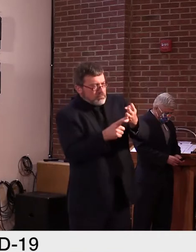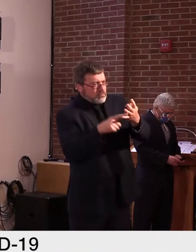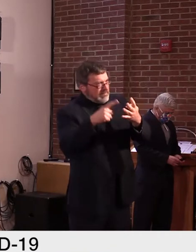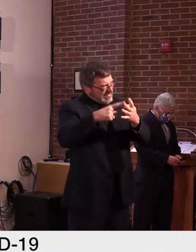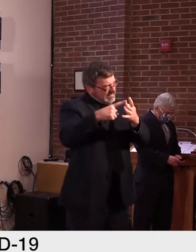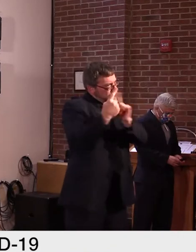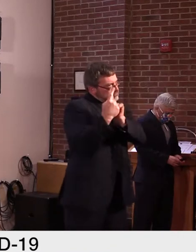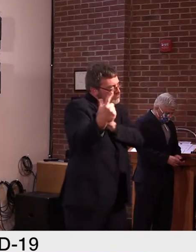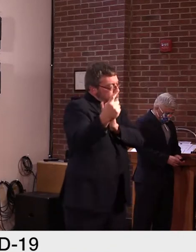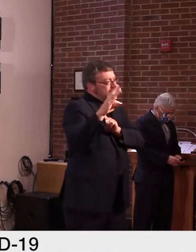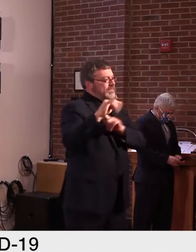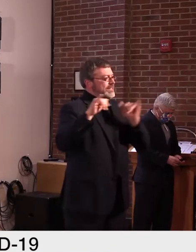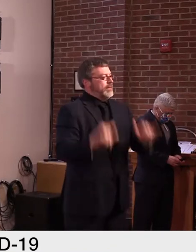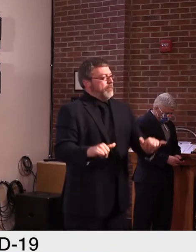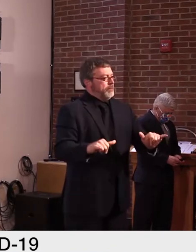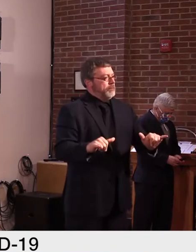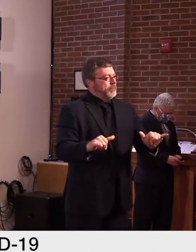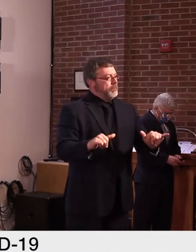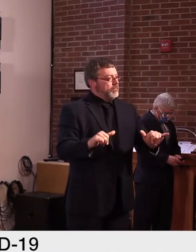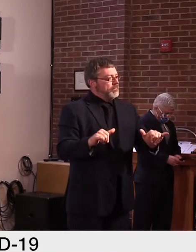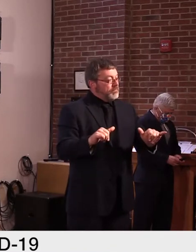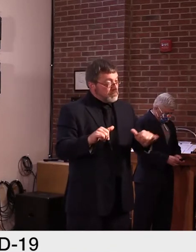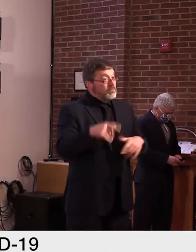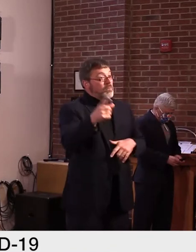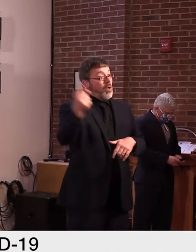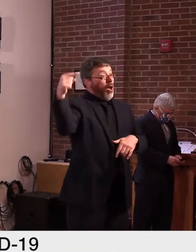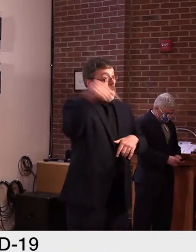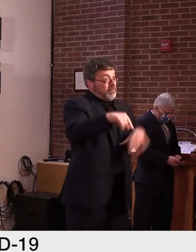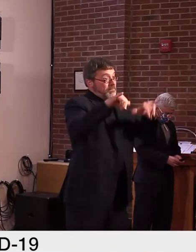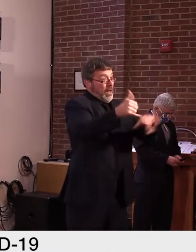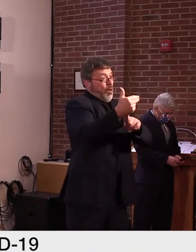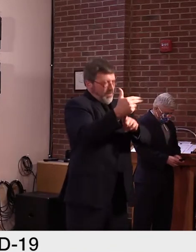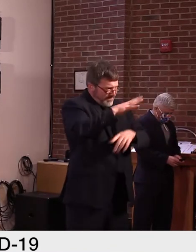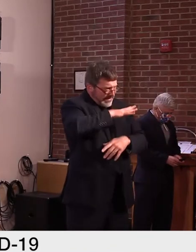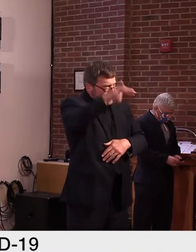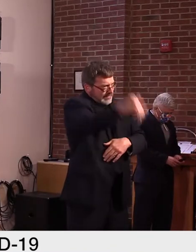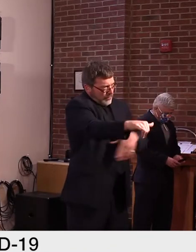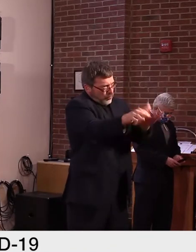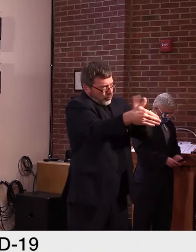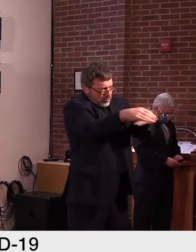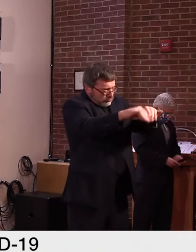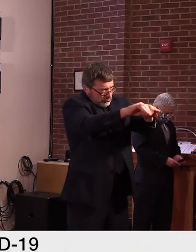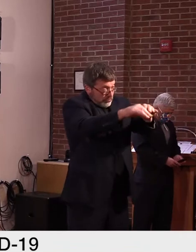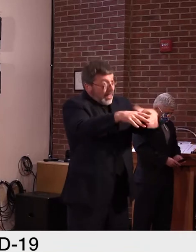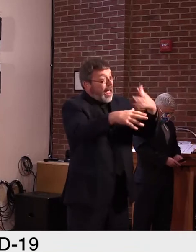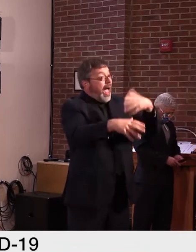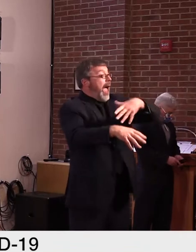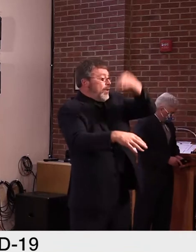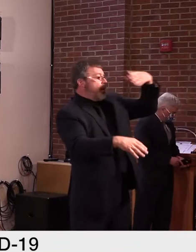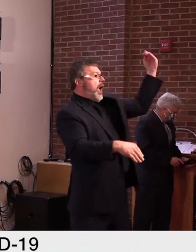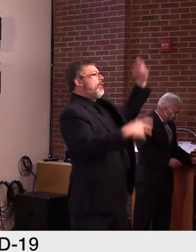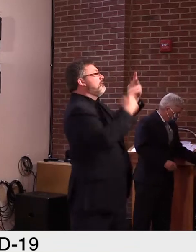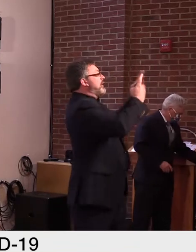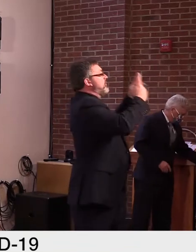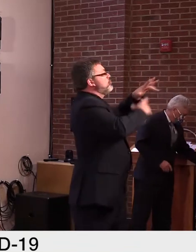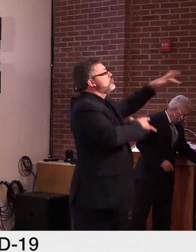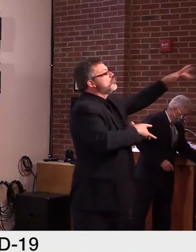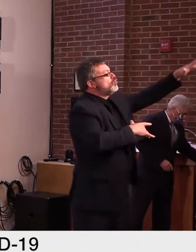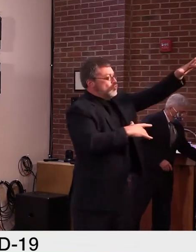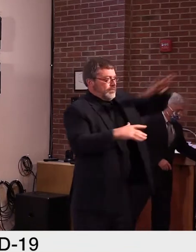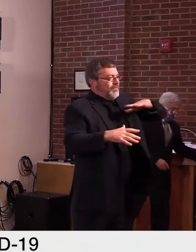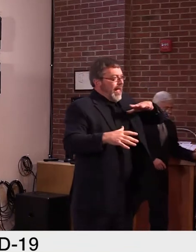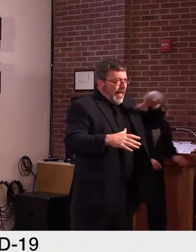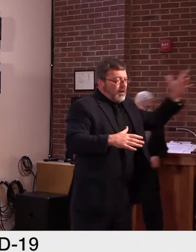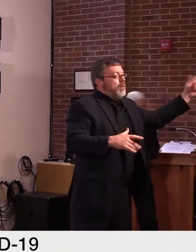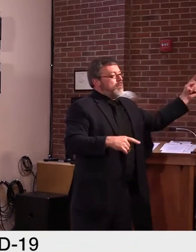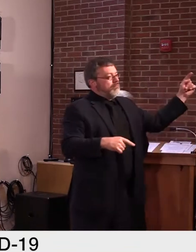and that will have an impact on our cases. We have to prepare for keeping each other safe, both in the fall and